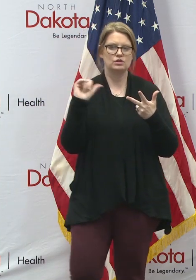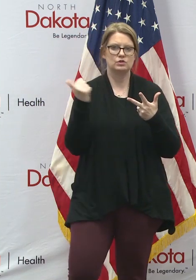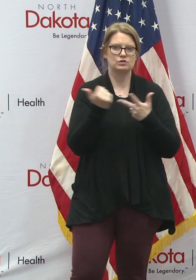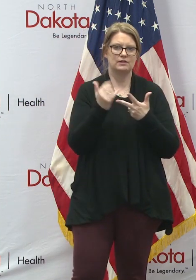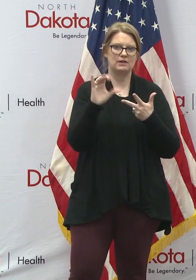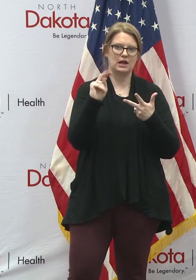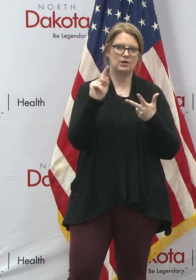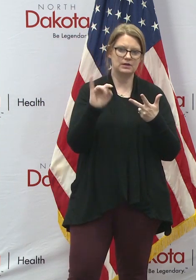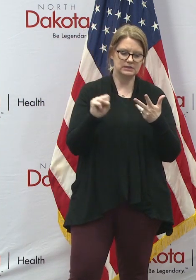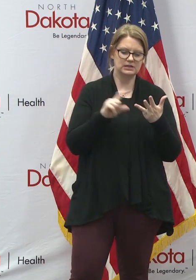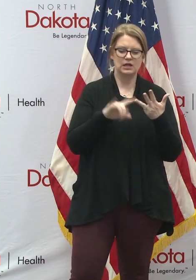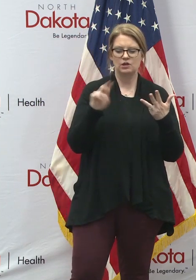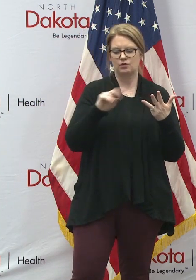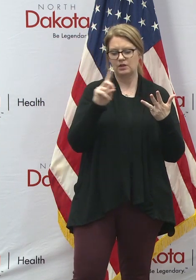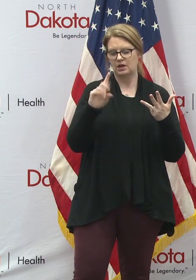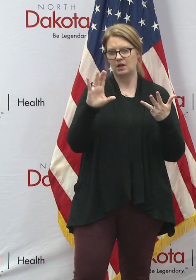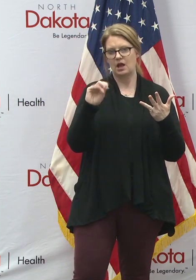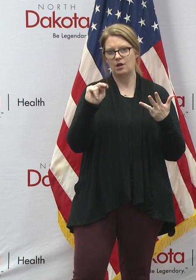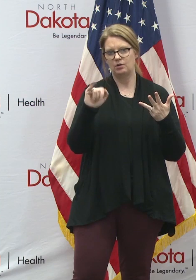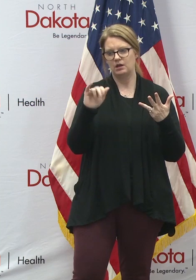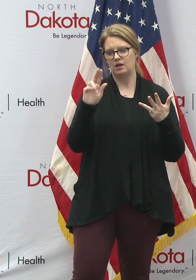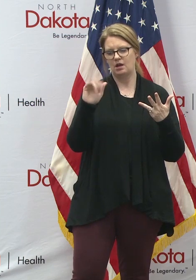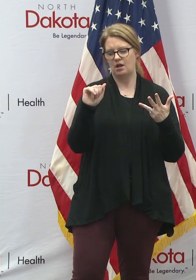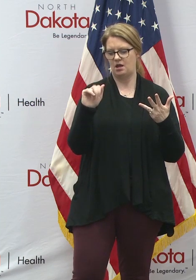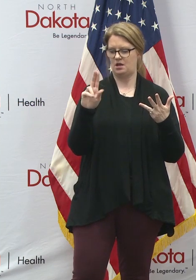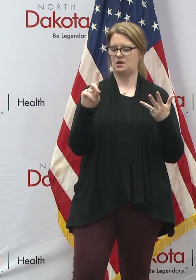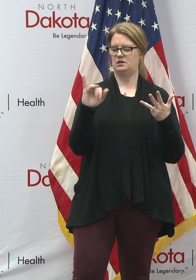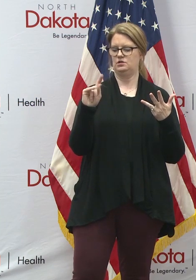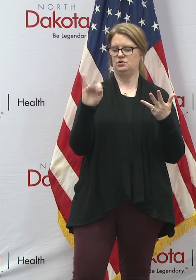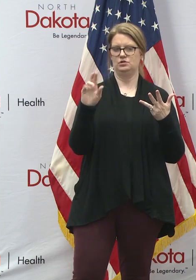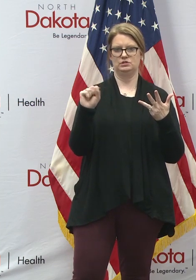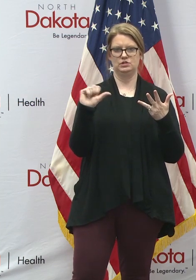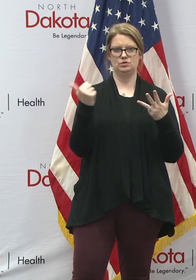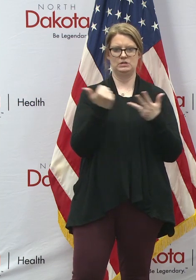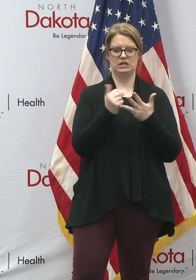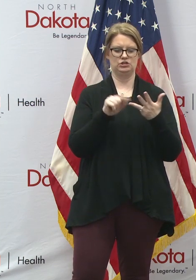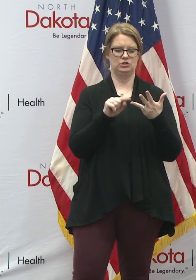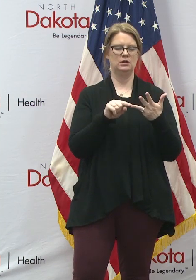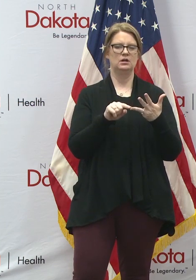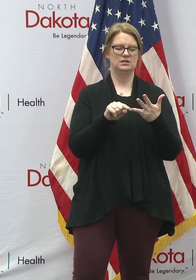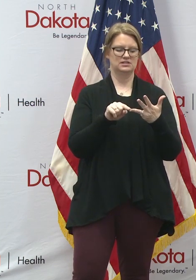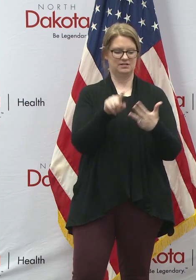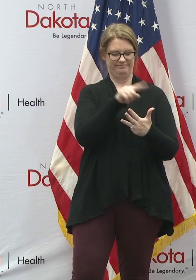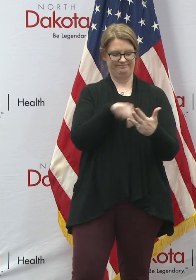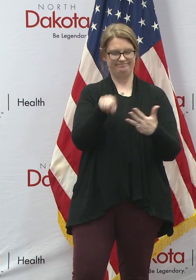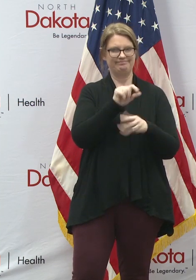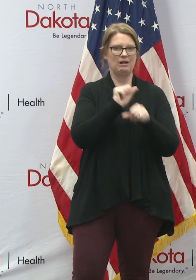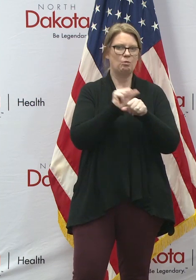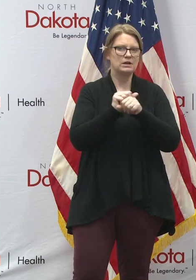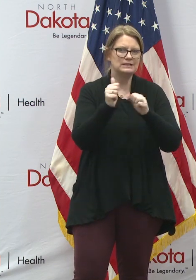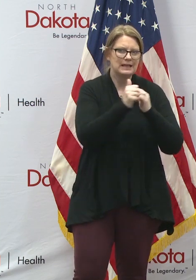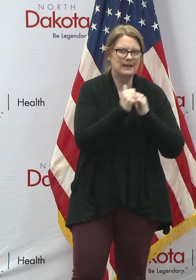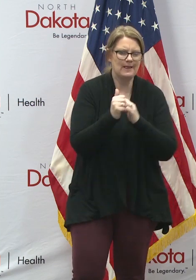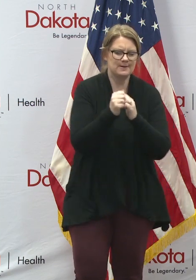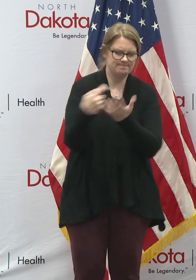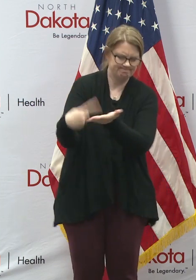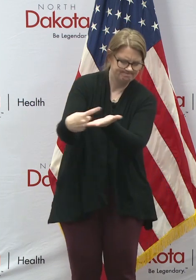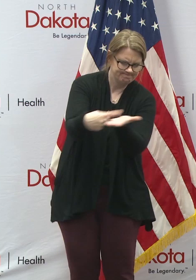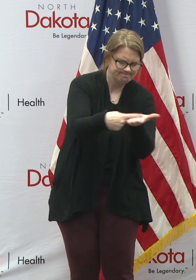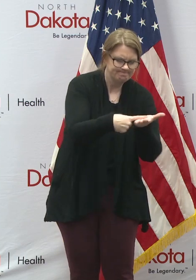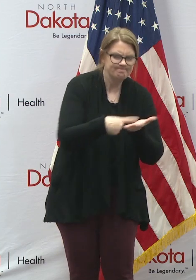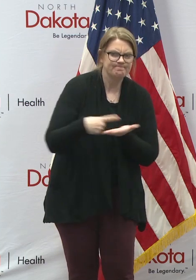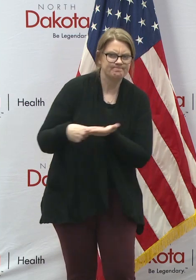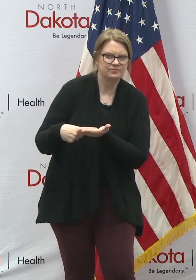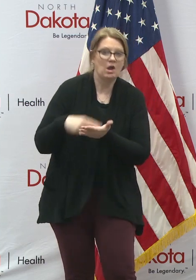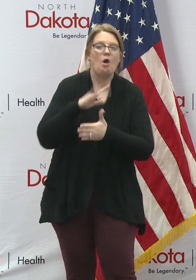Counties, North Dakota County Auditors Association, you're about to hear an approach that has been agreed to that will allow every